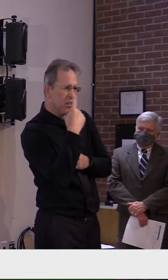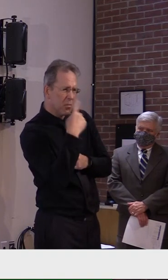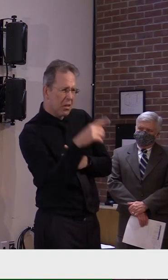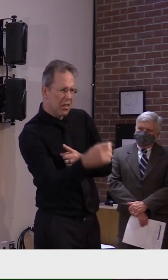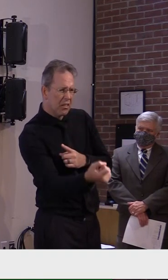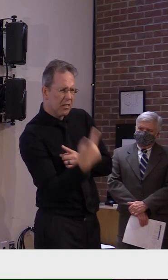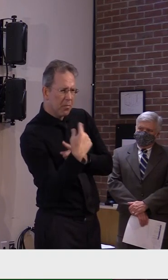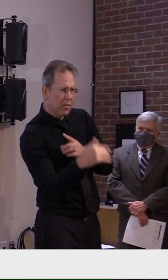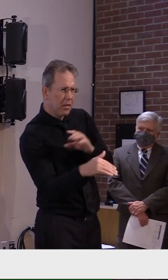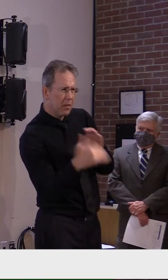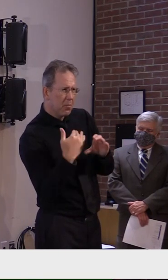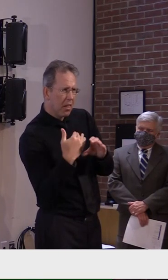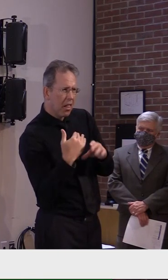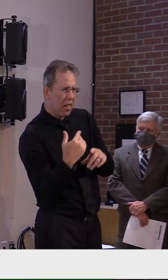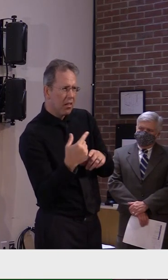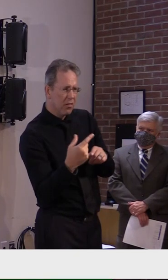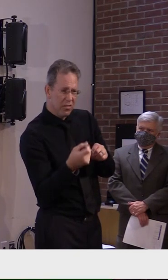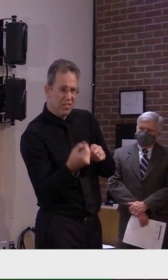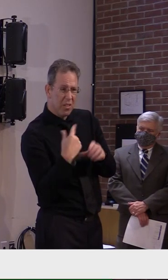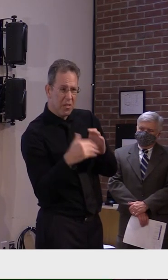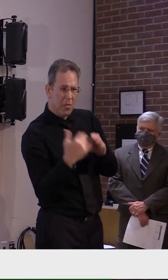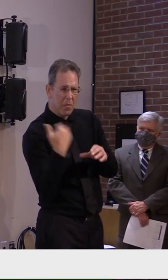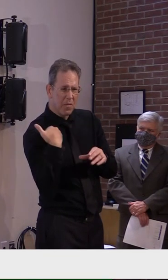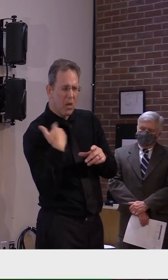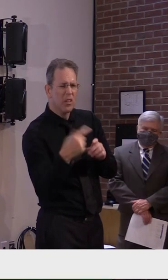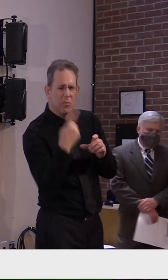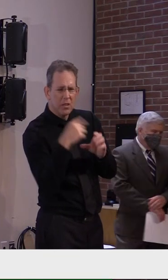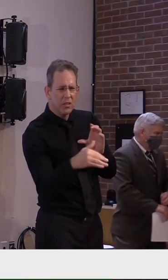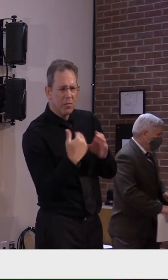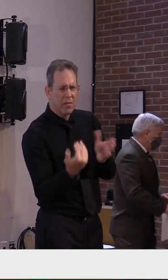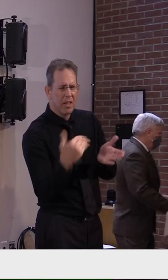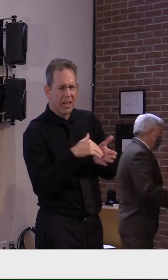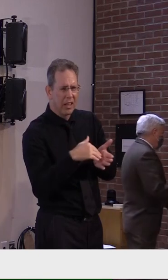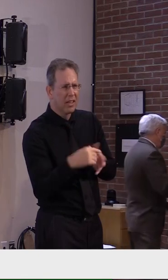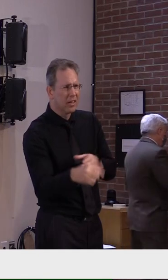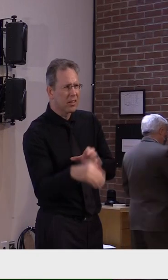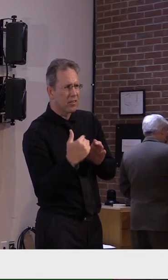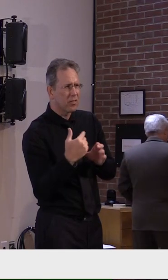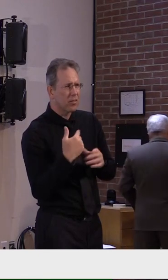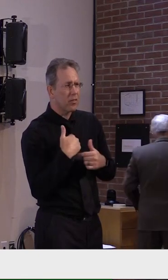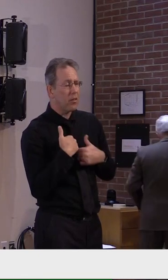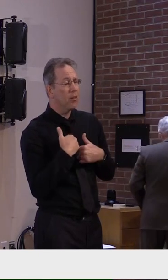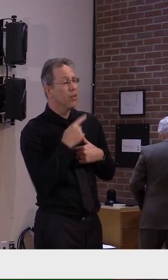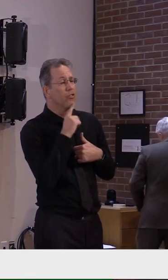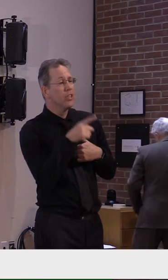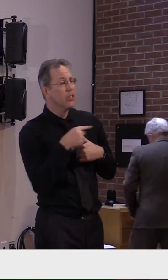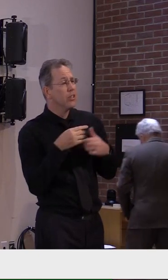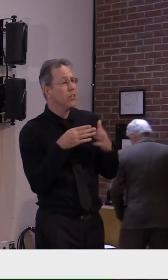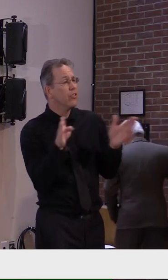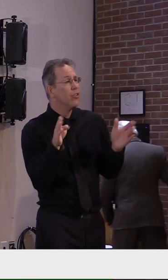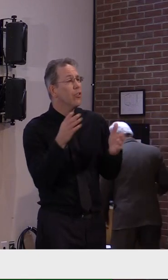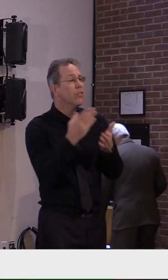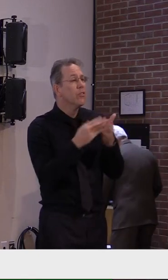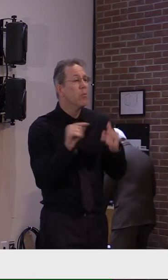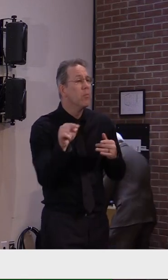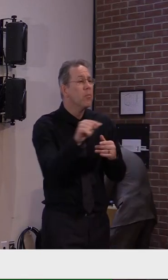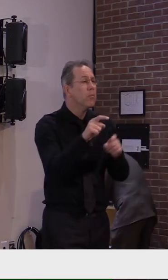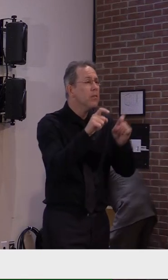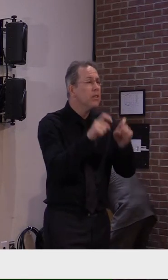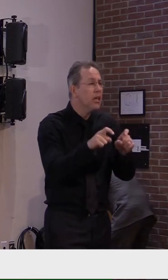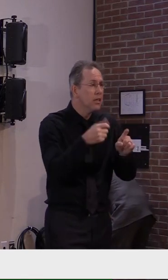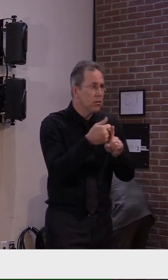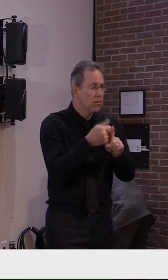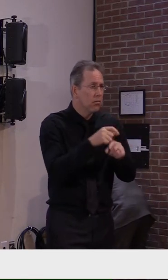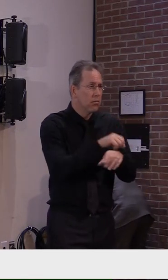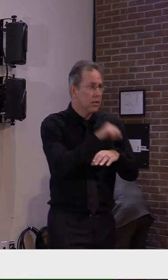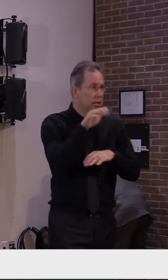probe into it. But generally, what we're aware of is that if some of the tests have been sent to one of two labs